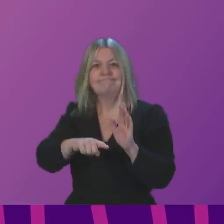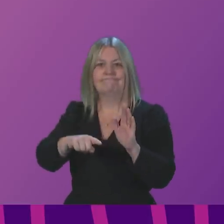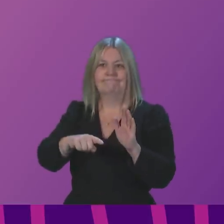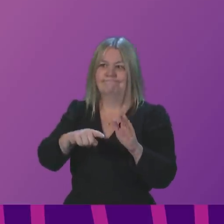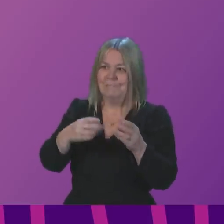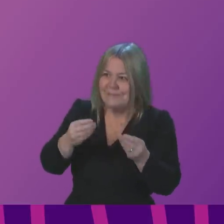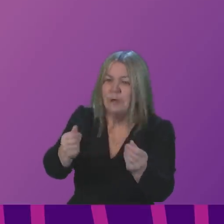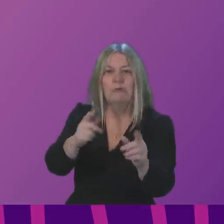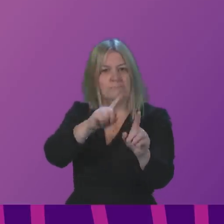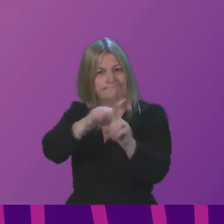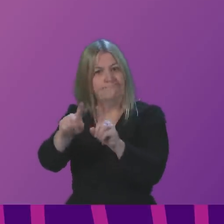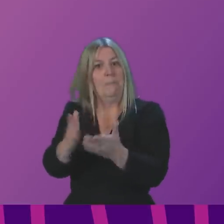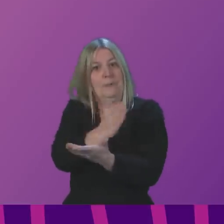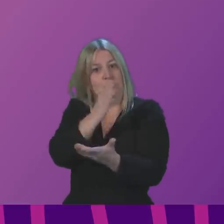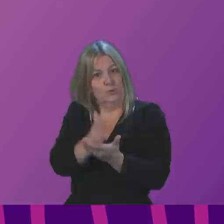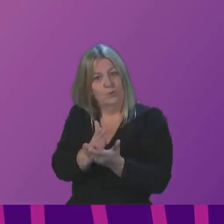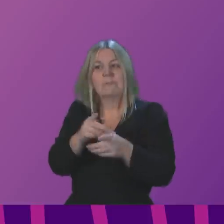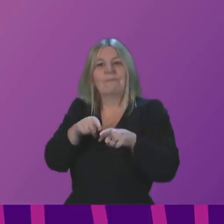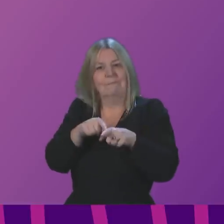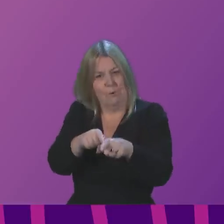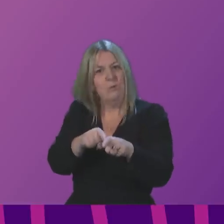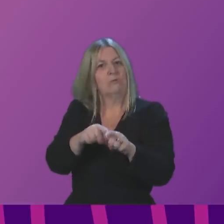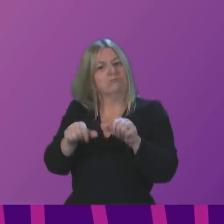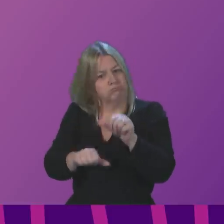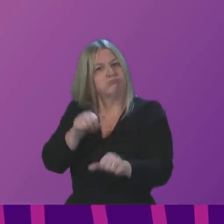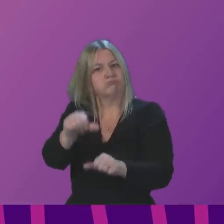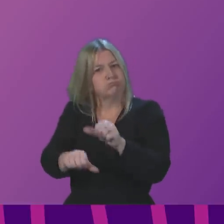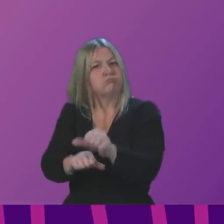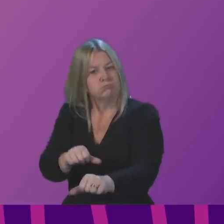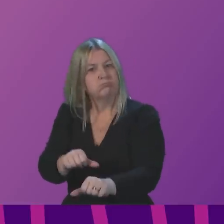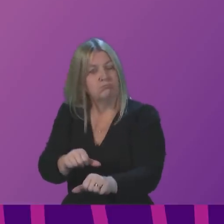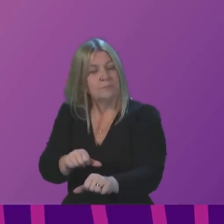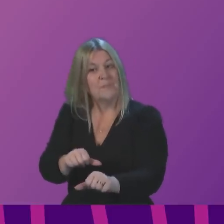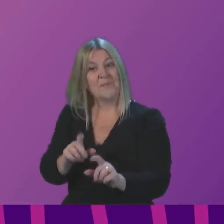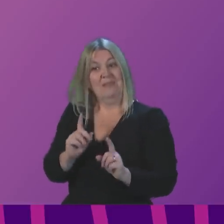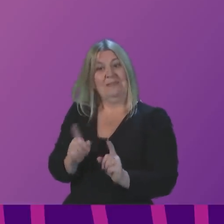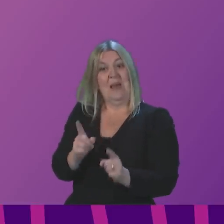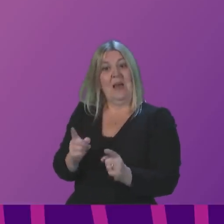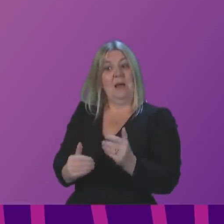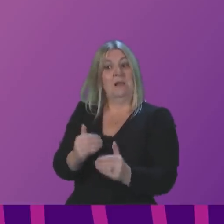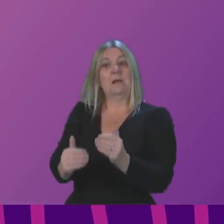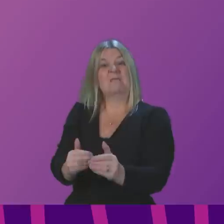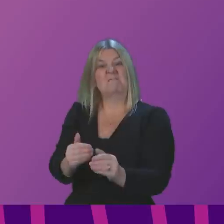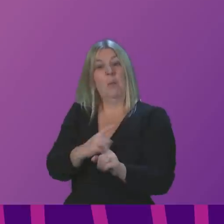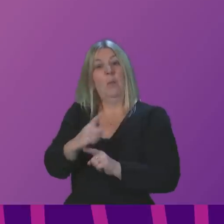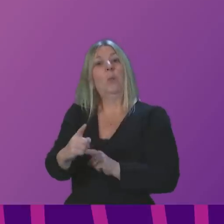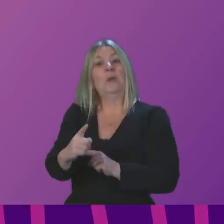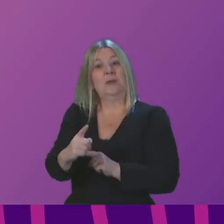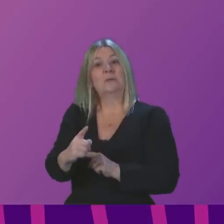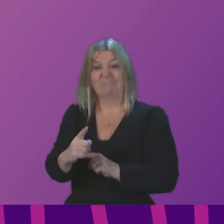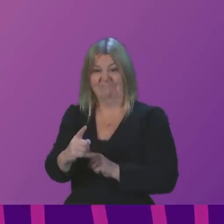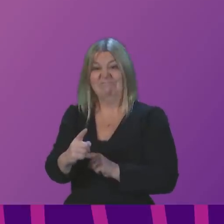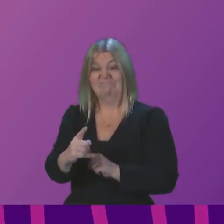being done in line with clinical protocol. In the normal course of events, that is a process that would take around a week. That has